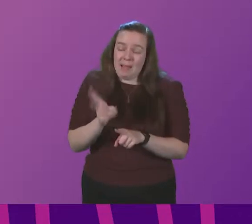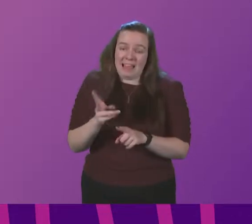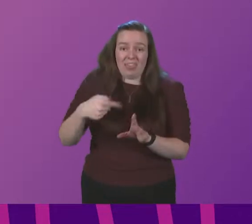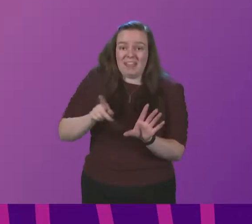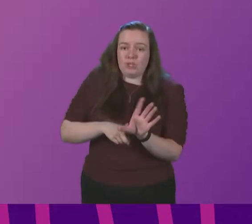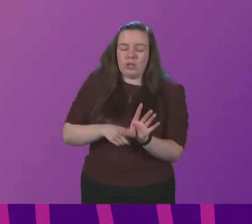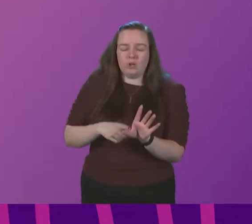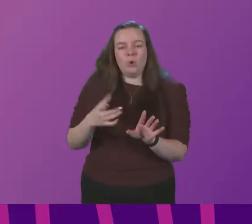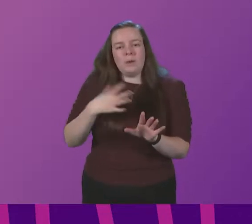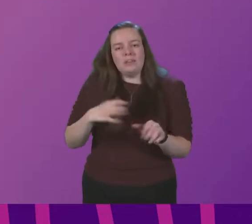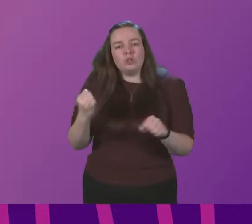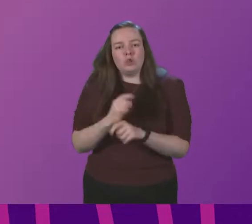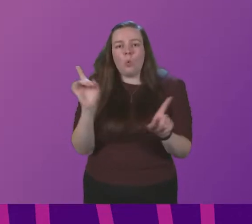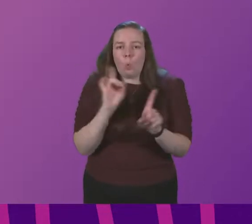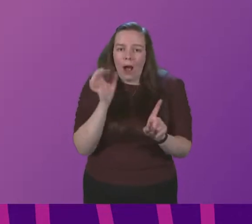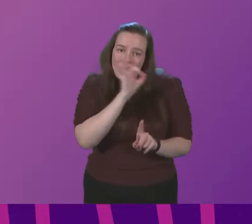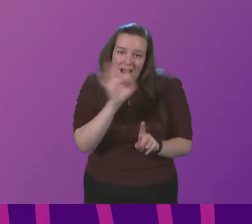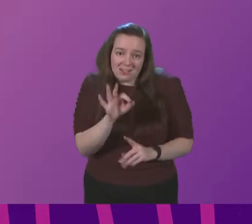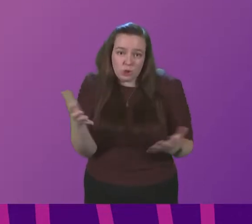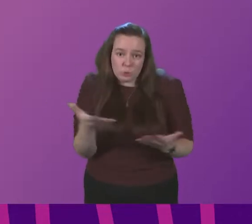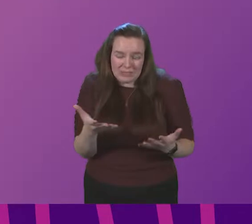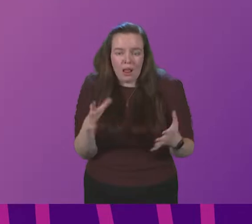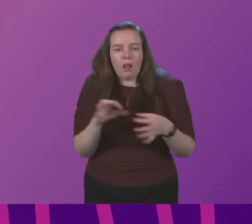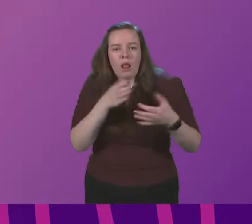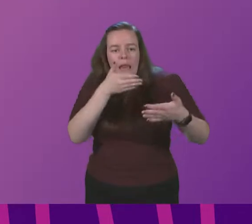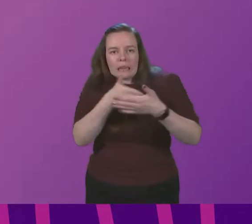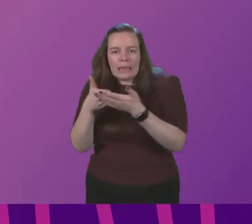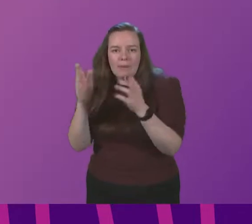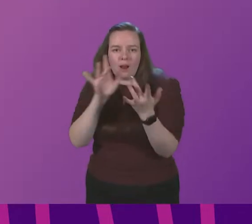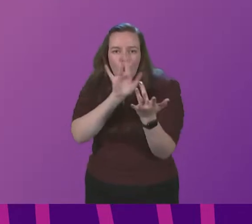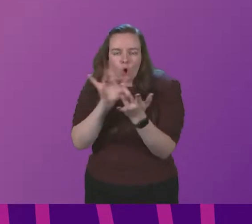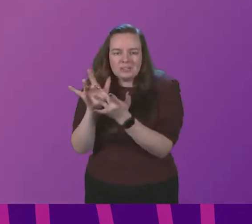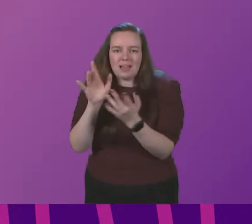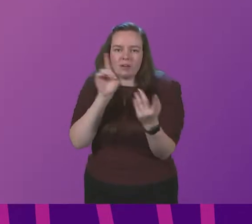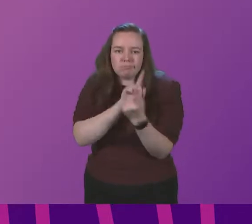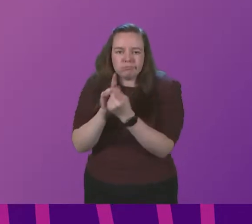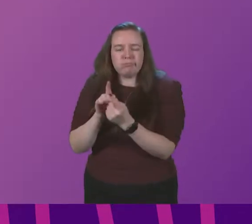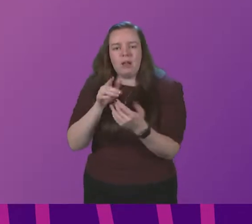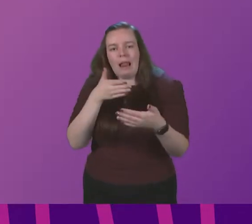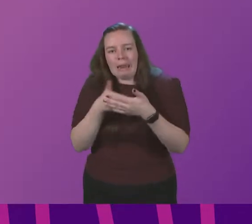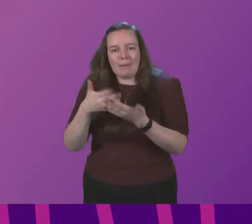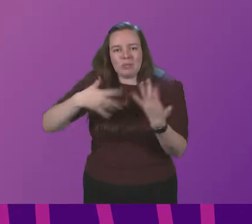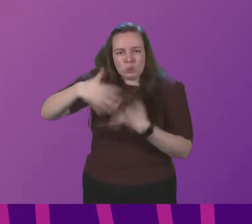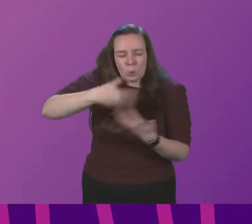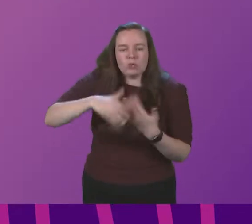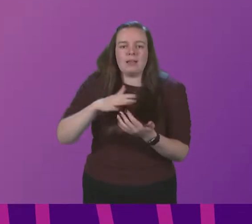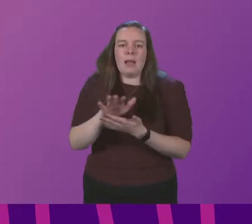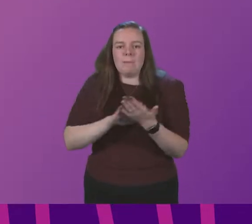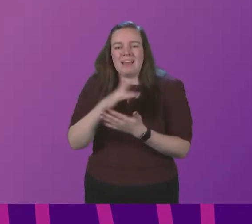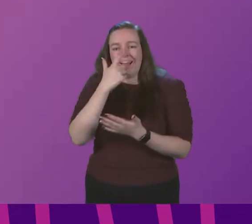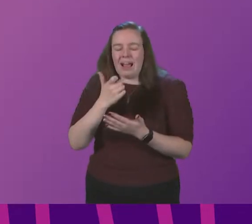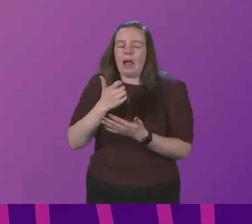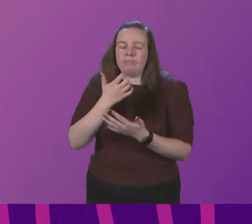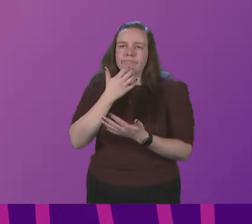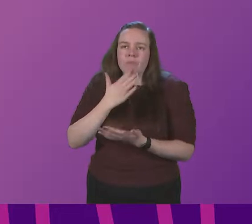us do the things that I'm asking today around limiting contacts limiting socialising in order to get through